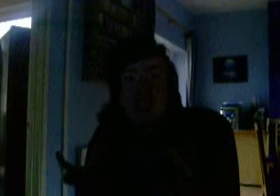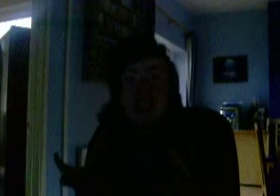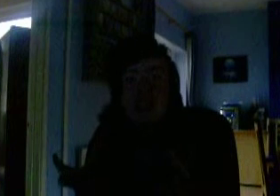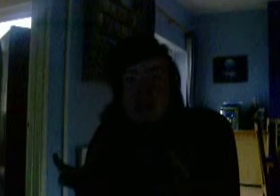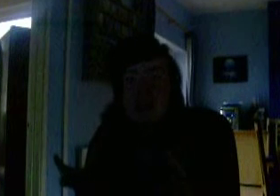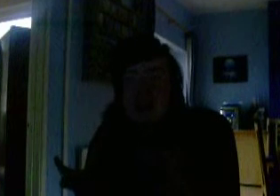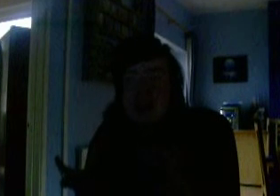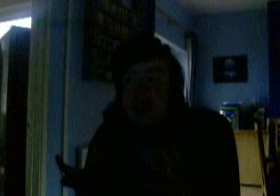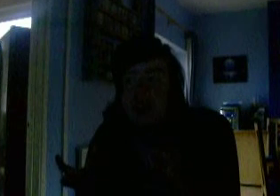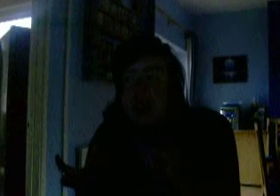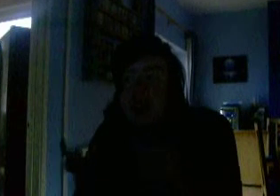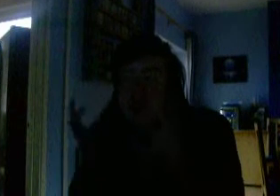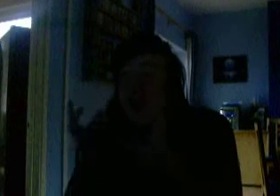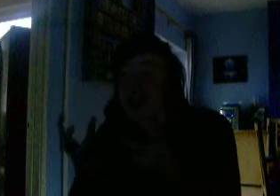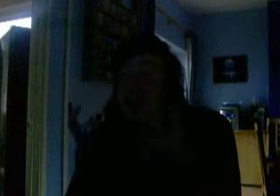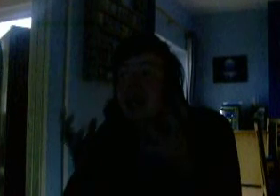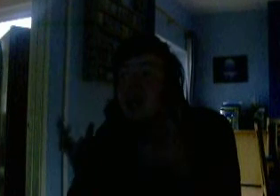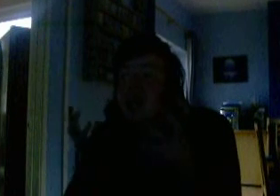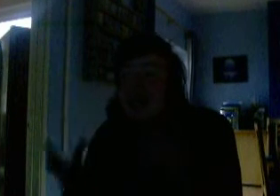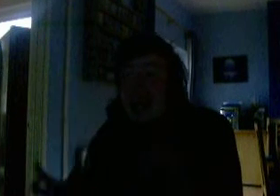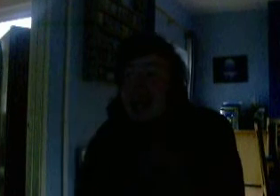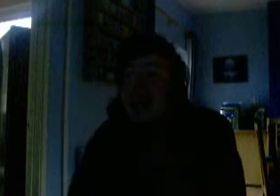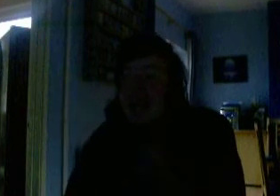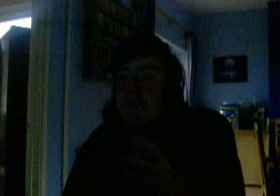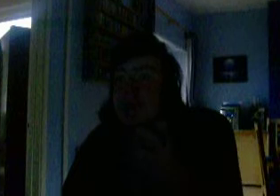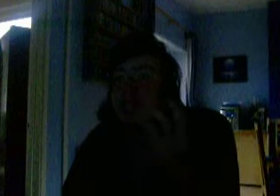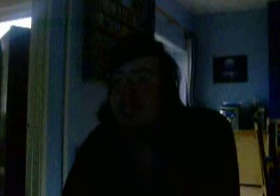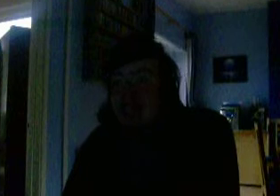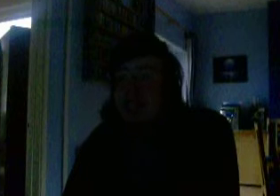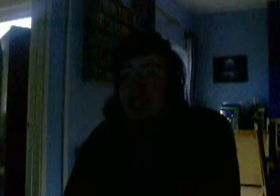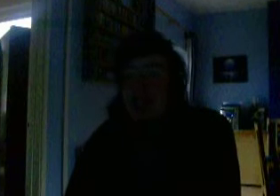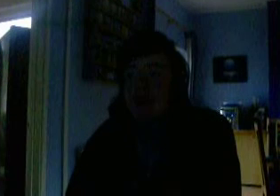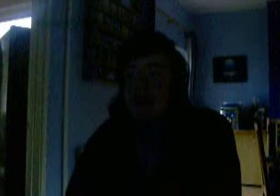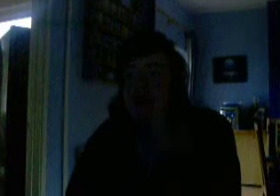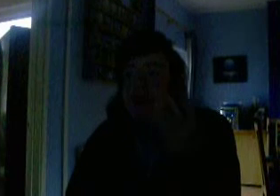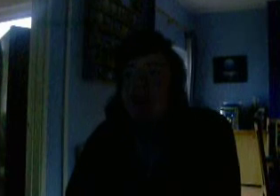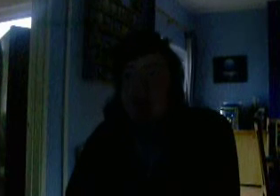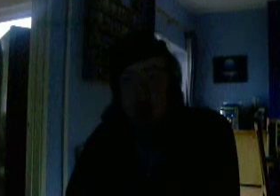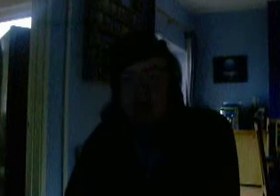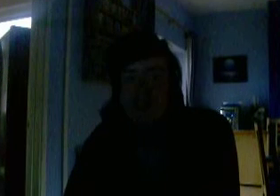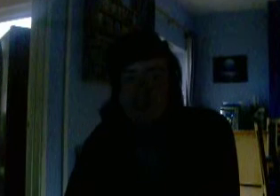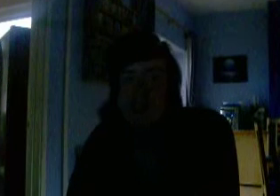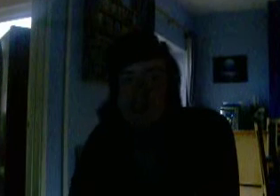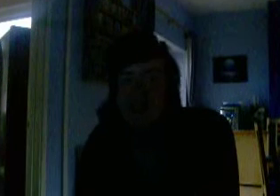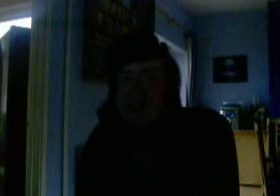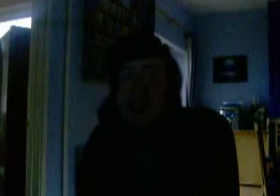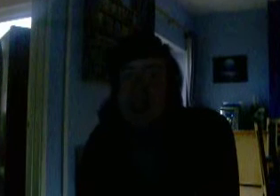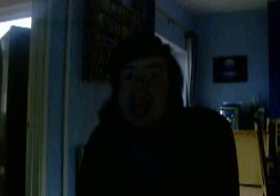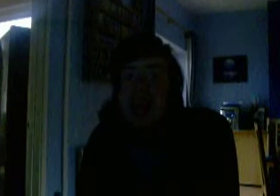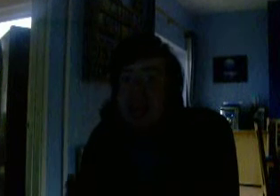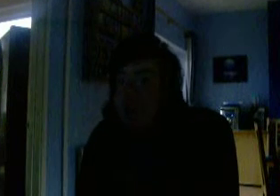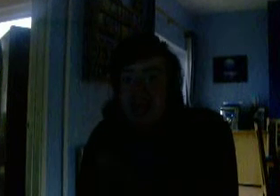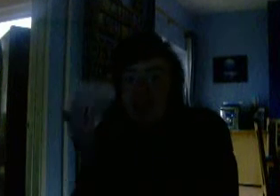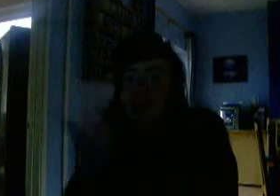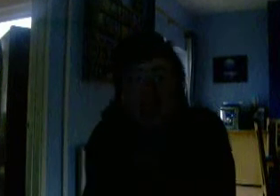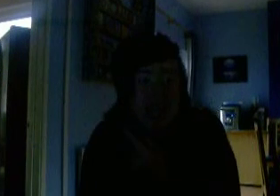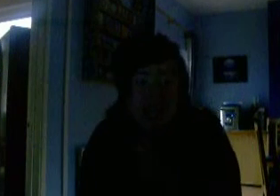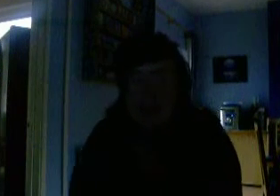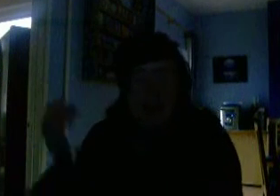bullshit! And the fact that LJN made another game... They made loads of games for the NES. They made stuff like Alien 3,